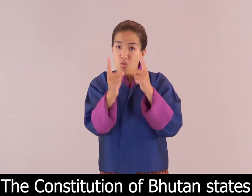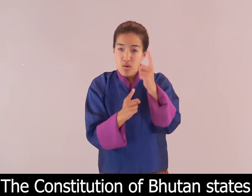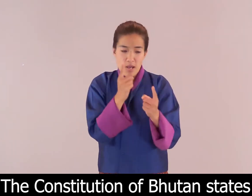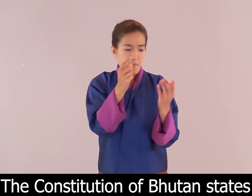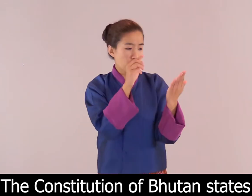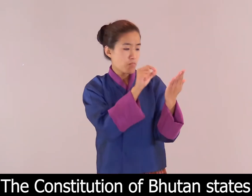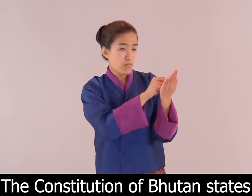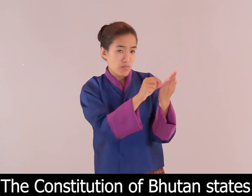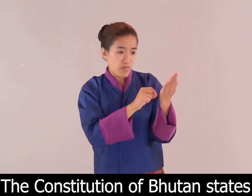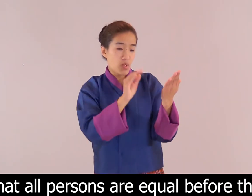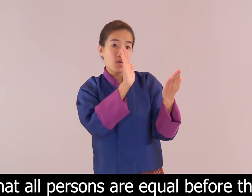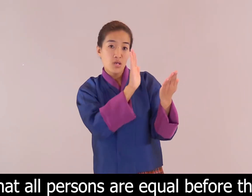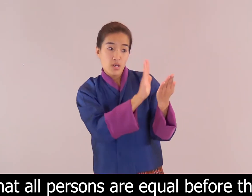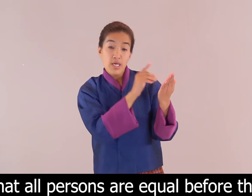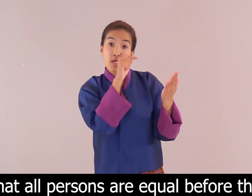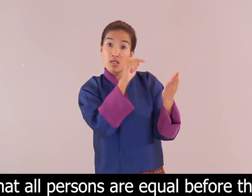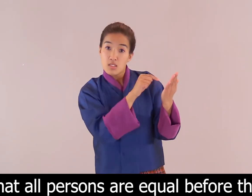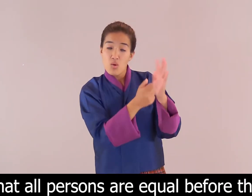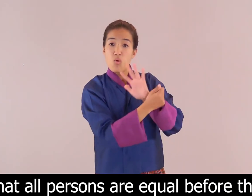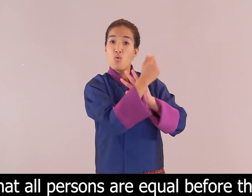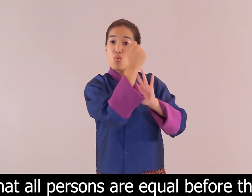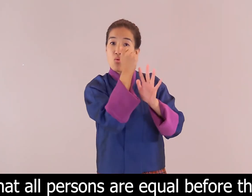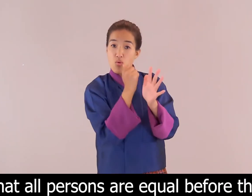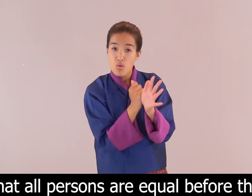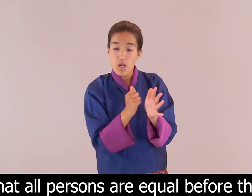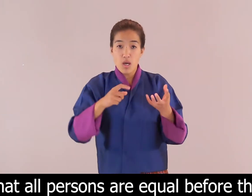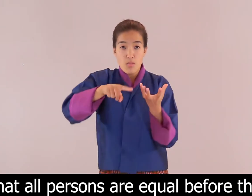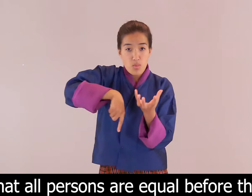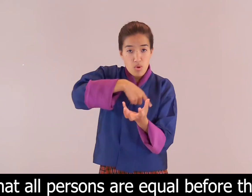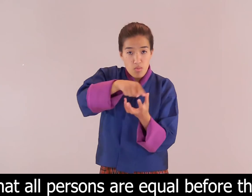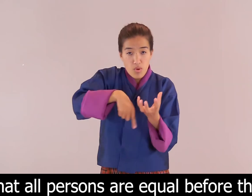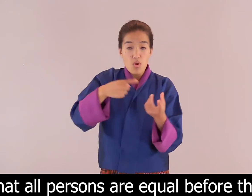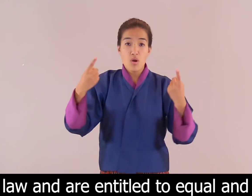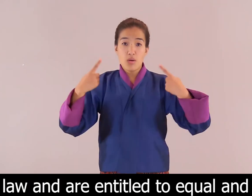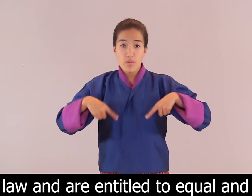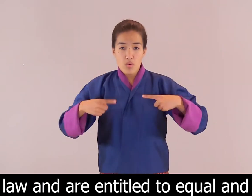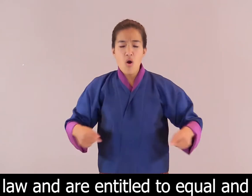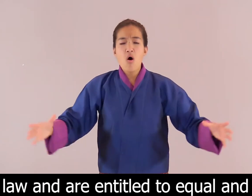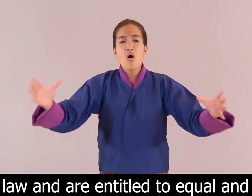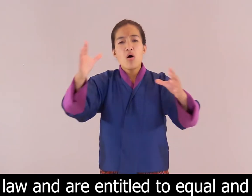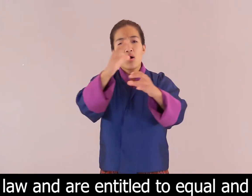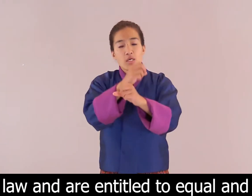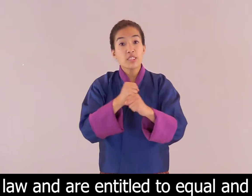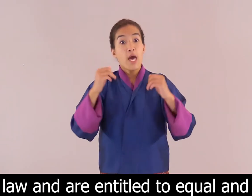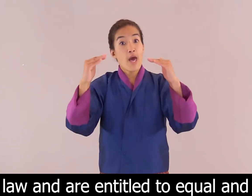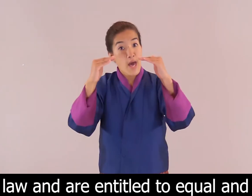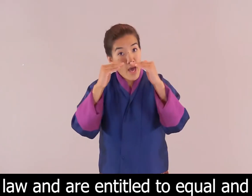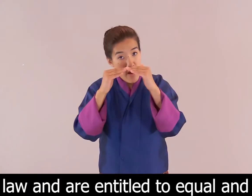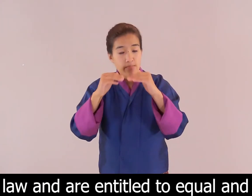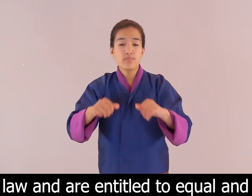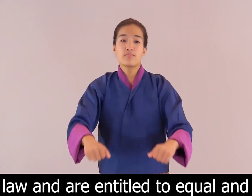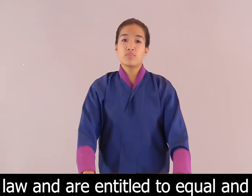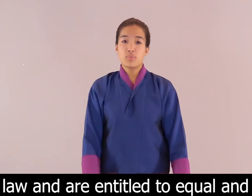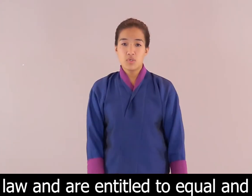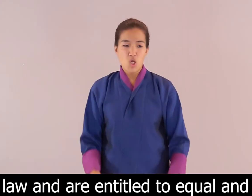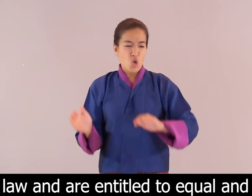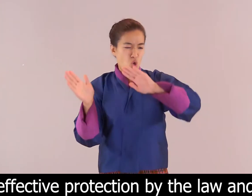states that all persons are equal before the law and are entitled to equal